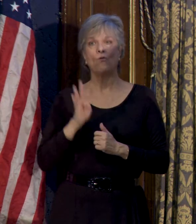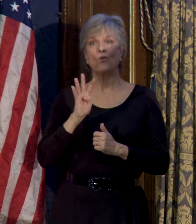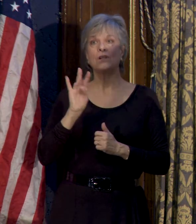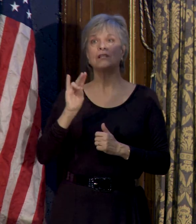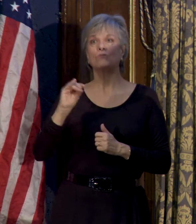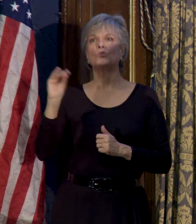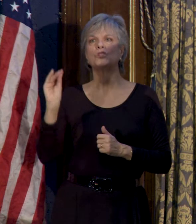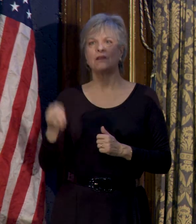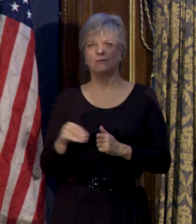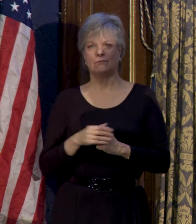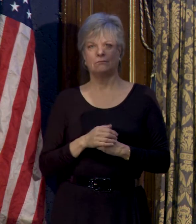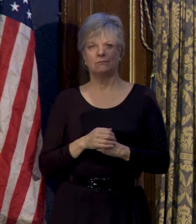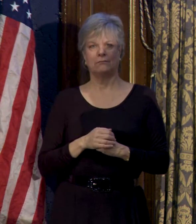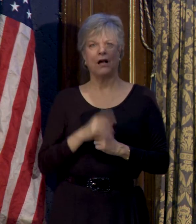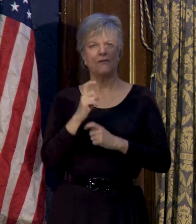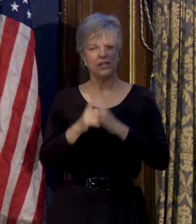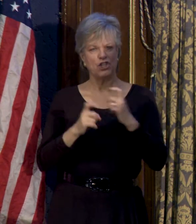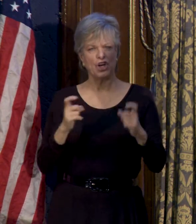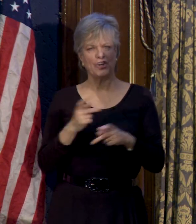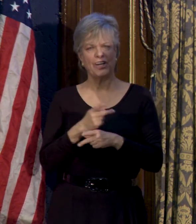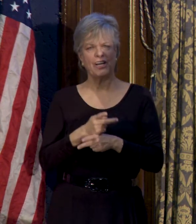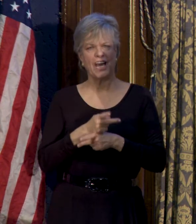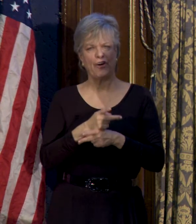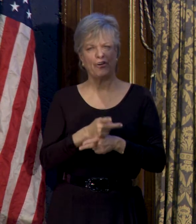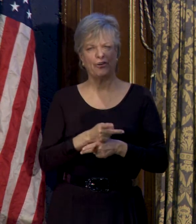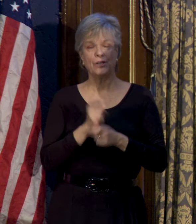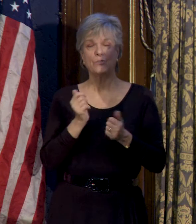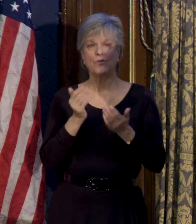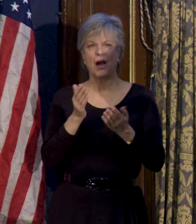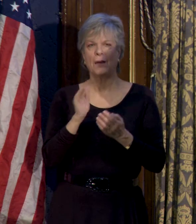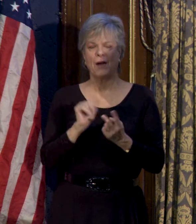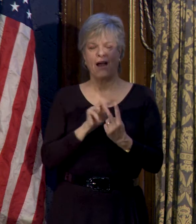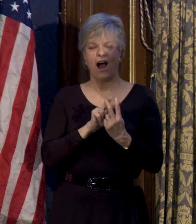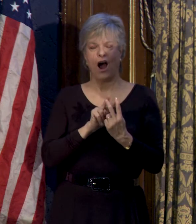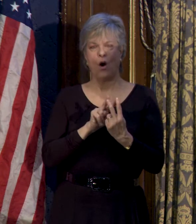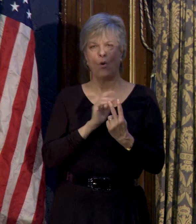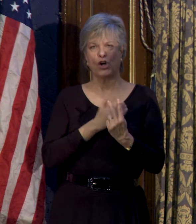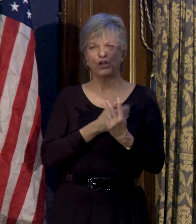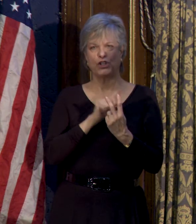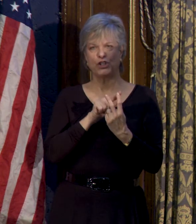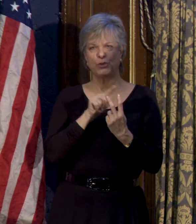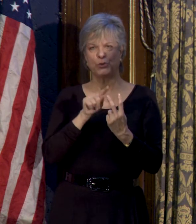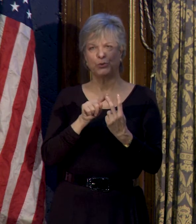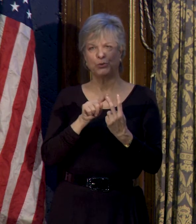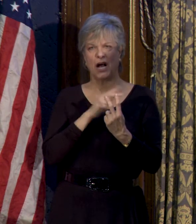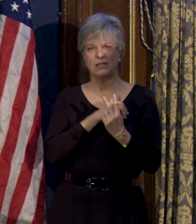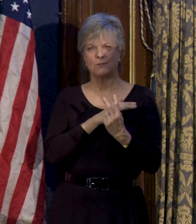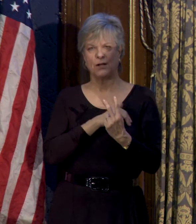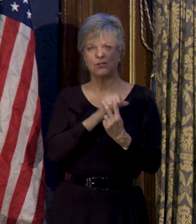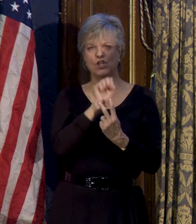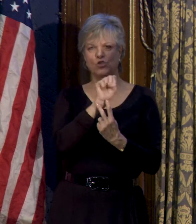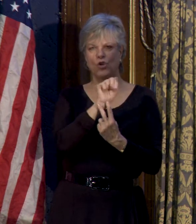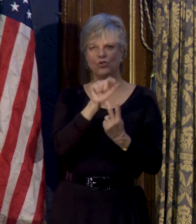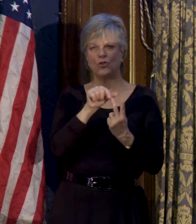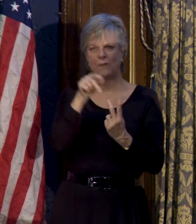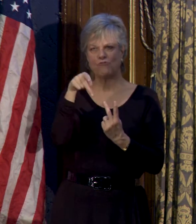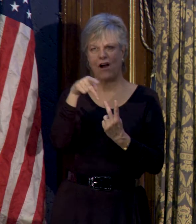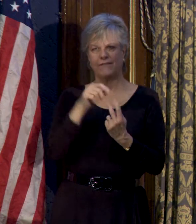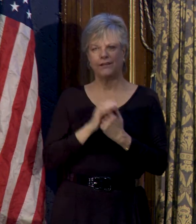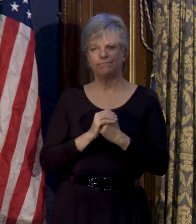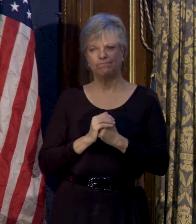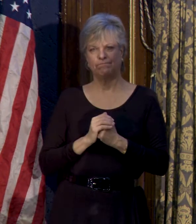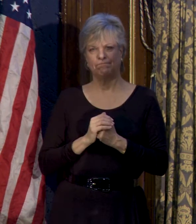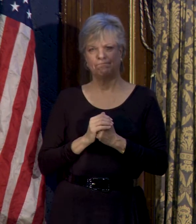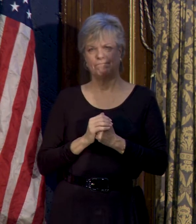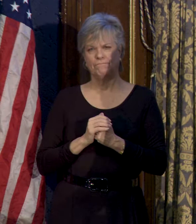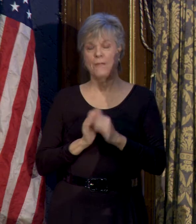percent of the charity care is provided by our two hospitals, Stroger and Providence. So that means, frankly,